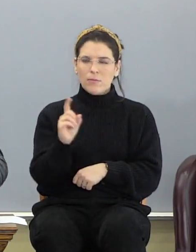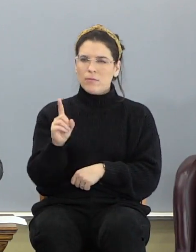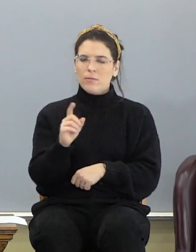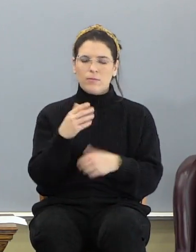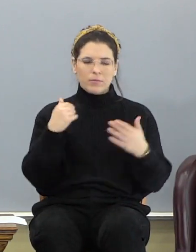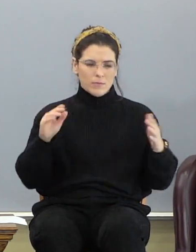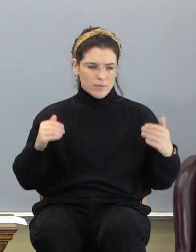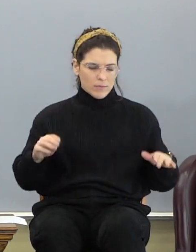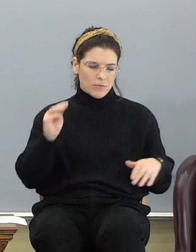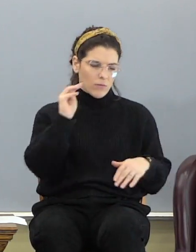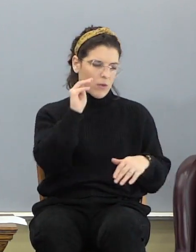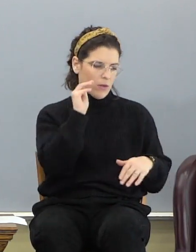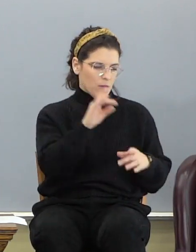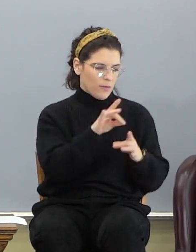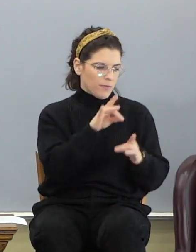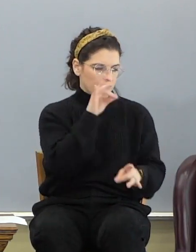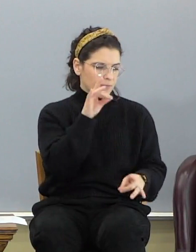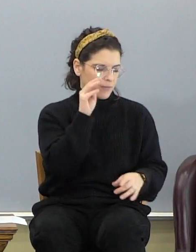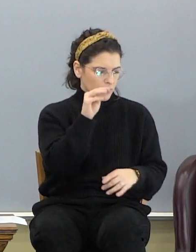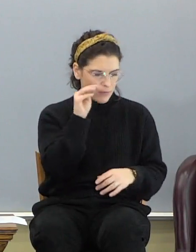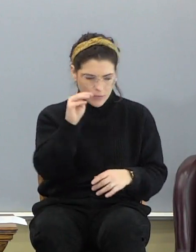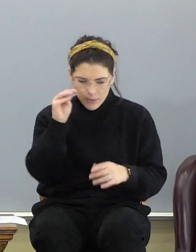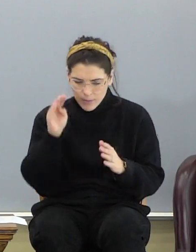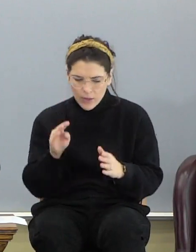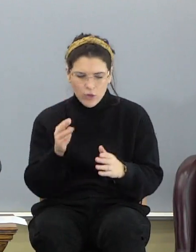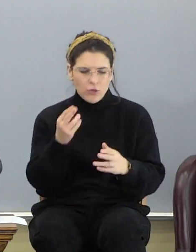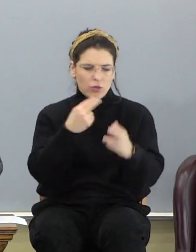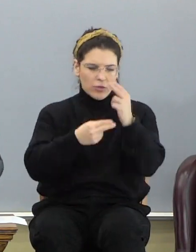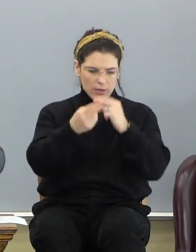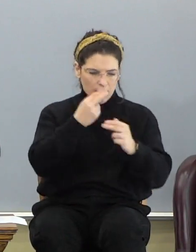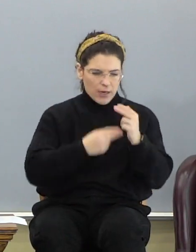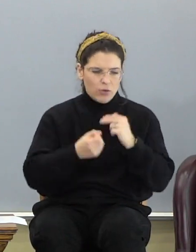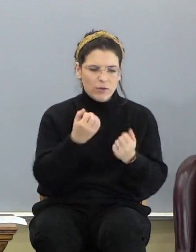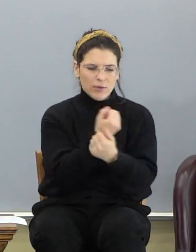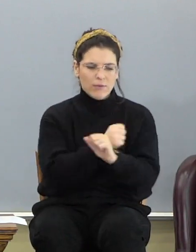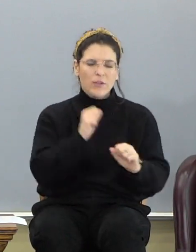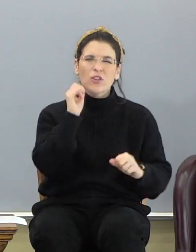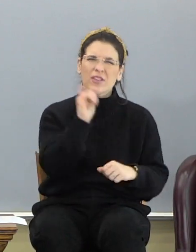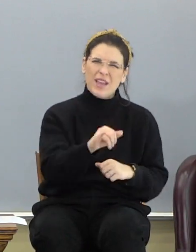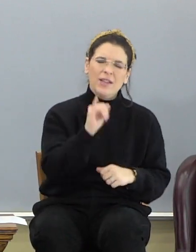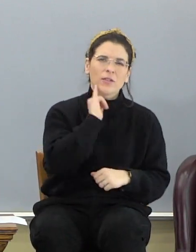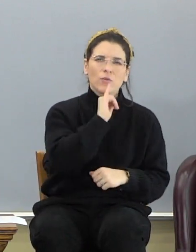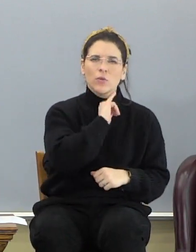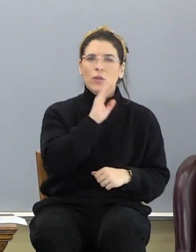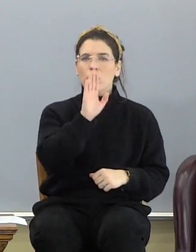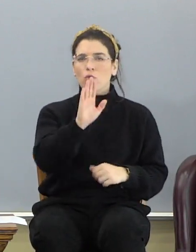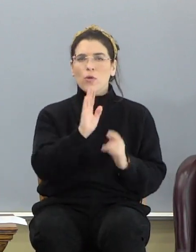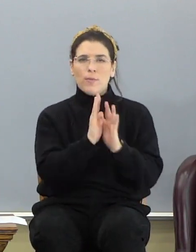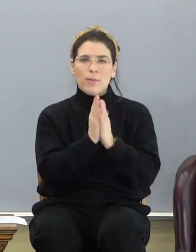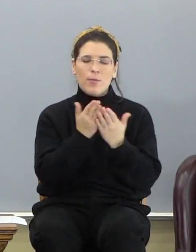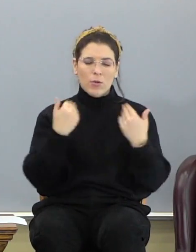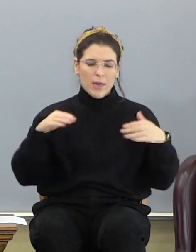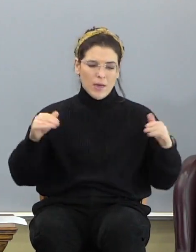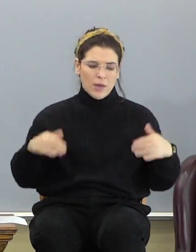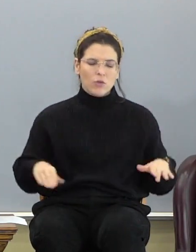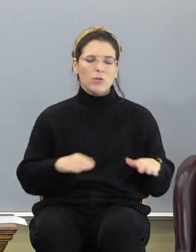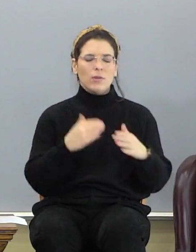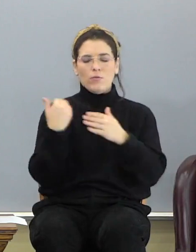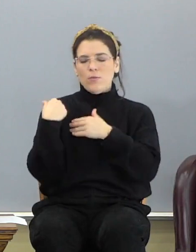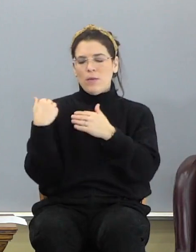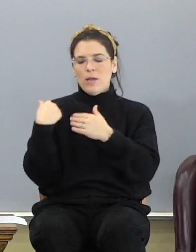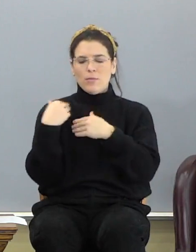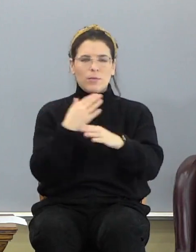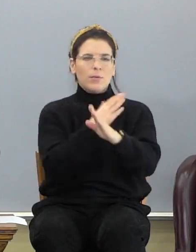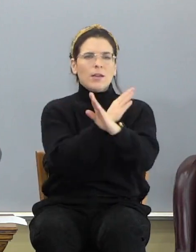are ministering spirits, sent forth to minister to that are heirs of salvation. That's Israel. In your Bible, angels have responsibilities to guard